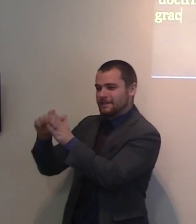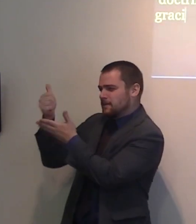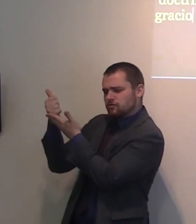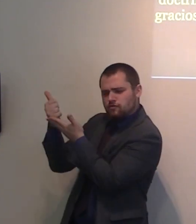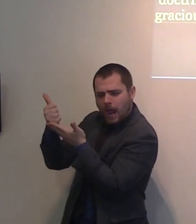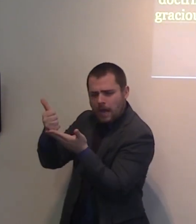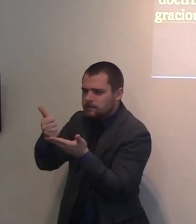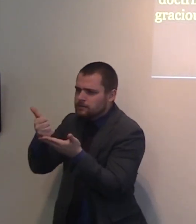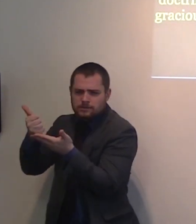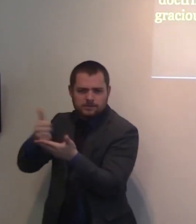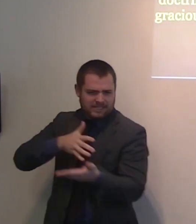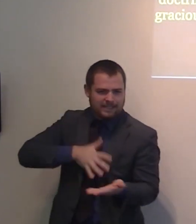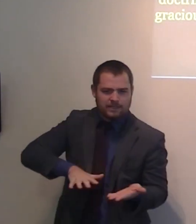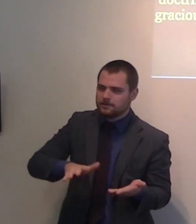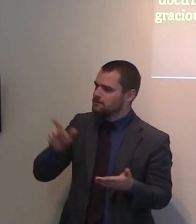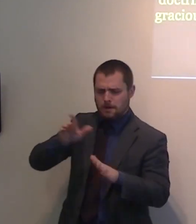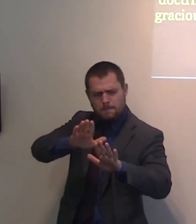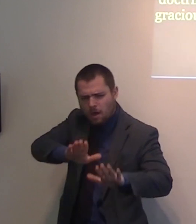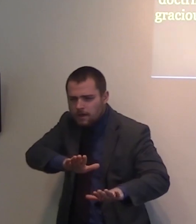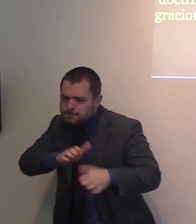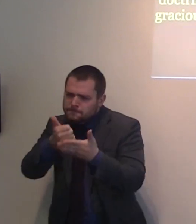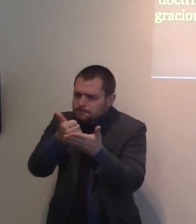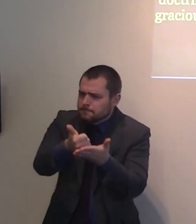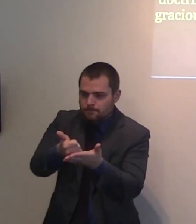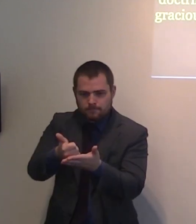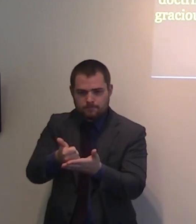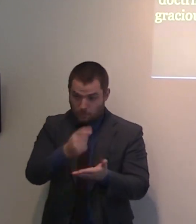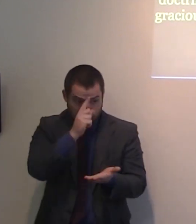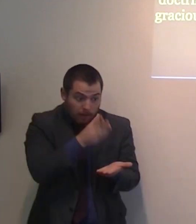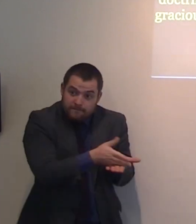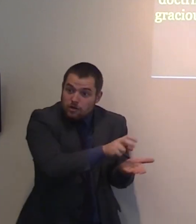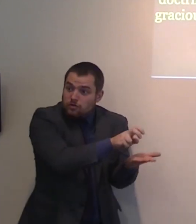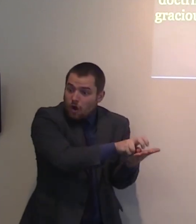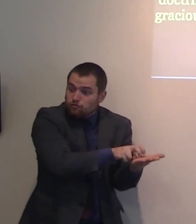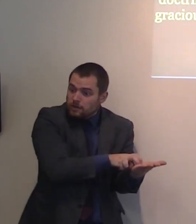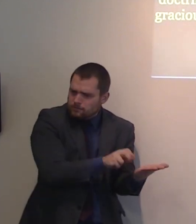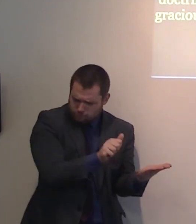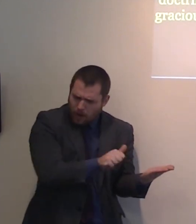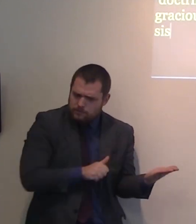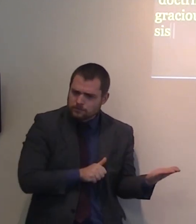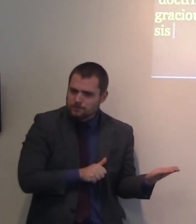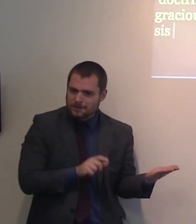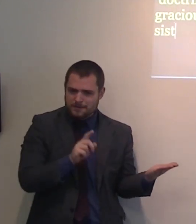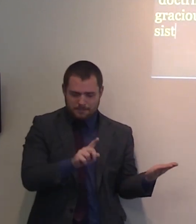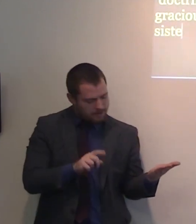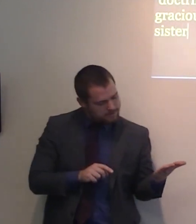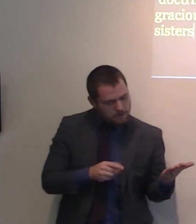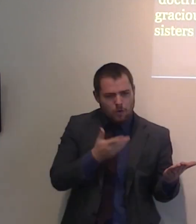We believe in the doctrines of grace. But we speak about them with wisdom. As Jesus said,